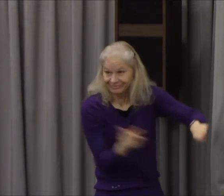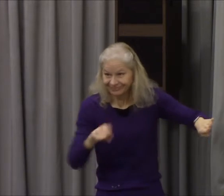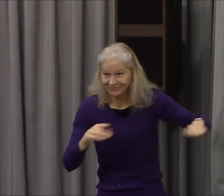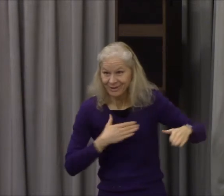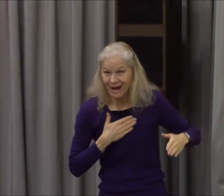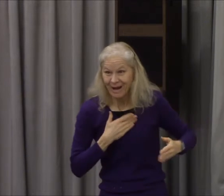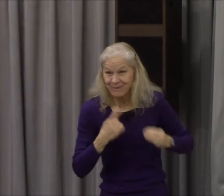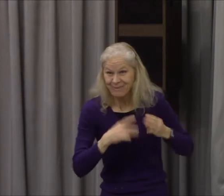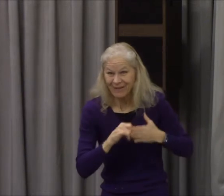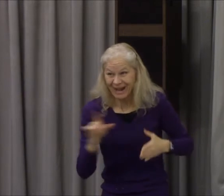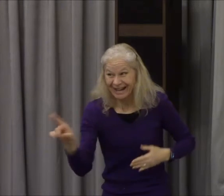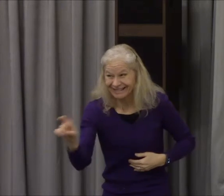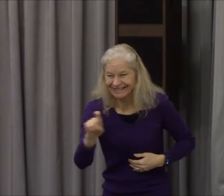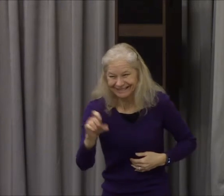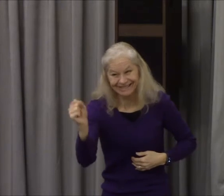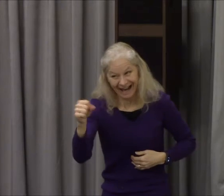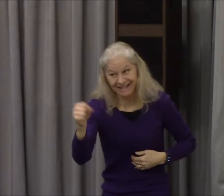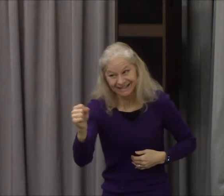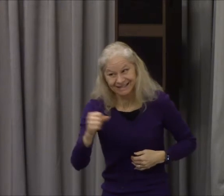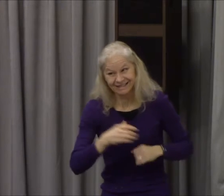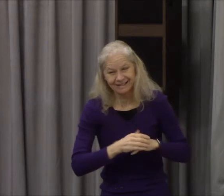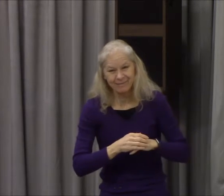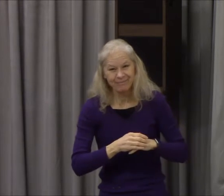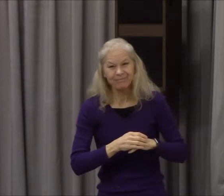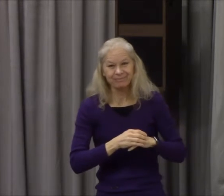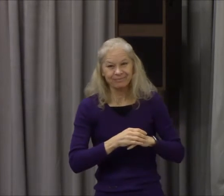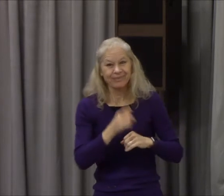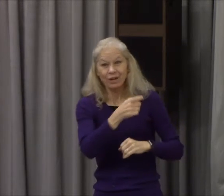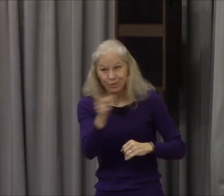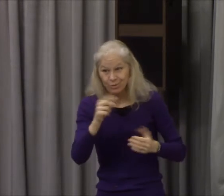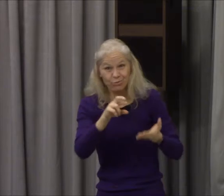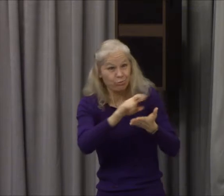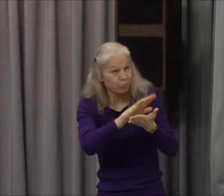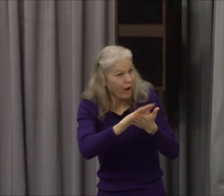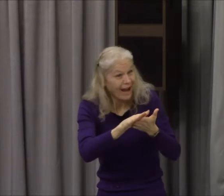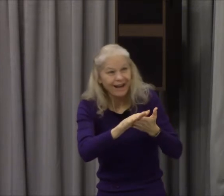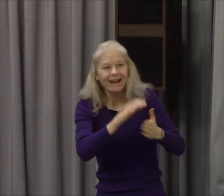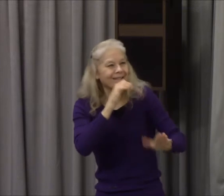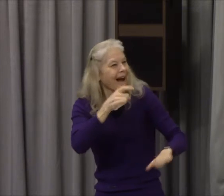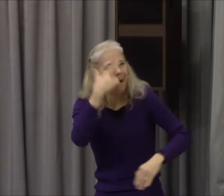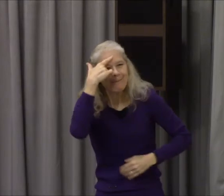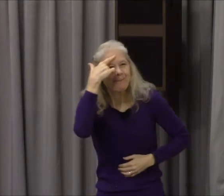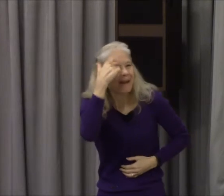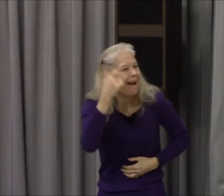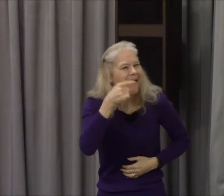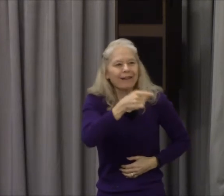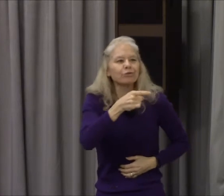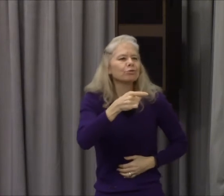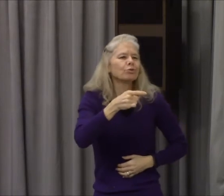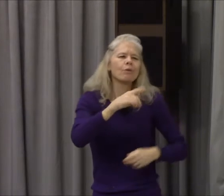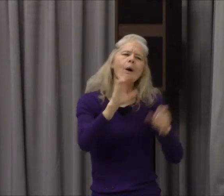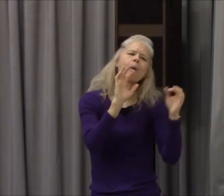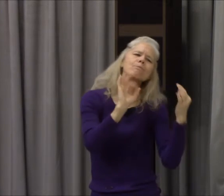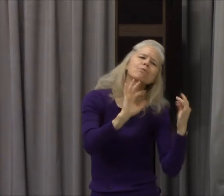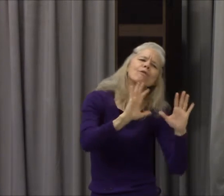nothing to do with how well you do stuff or obey has everything to do with who you